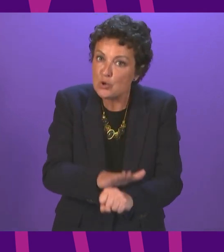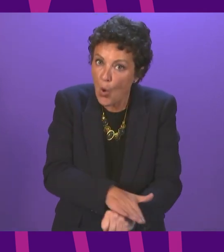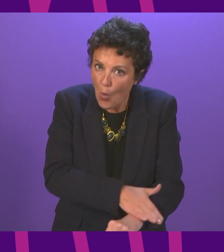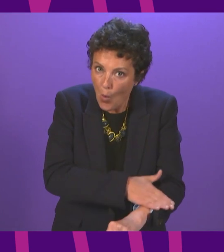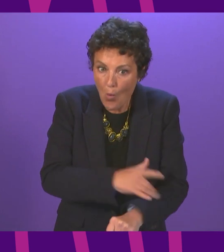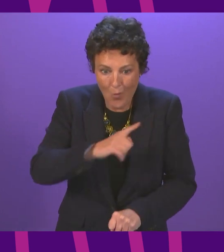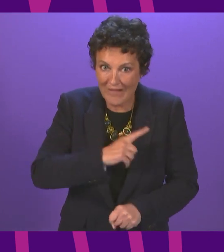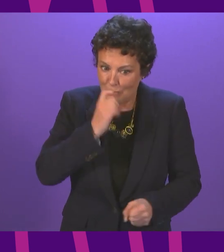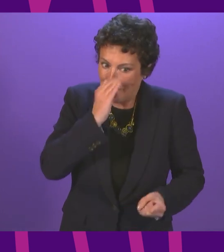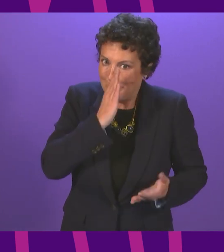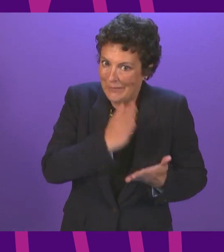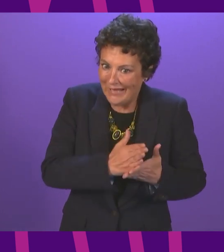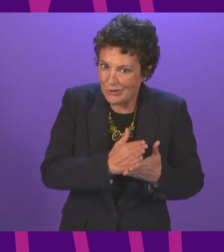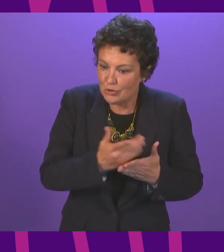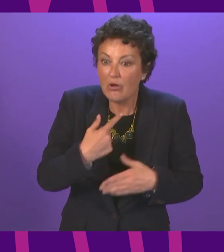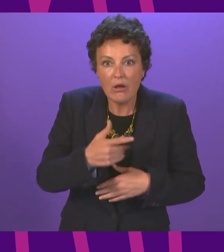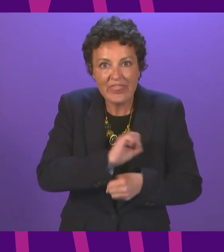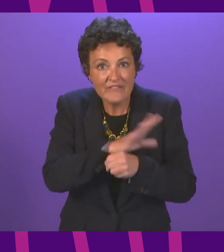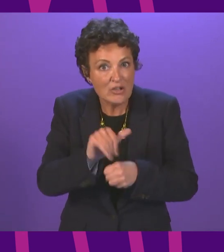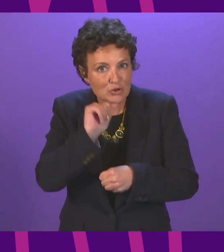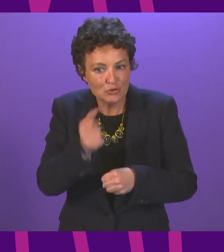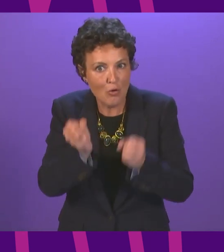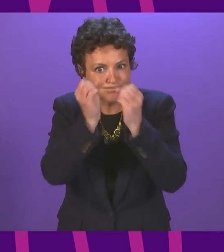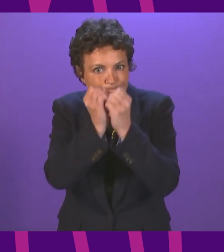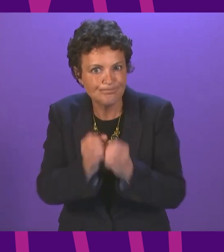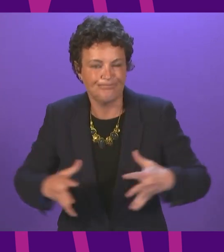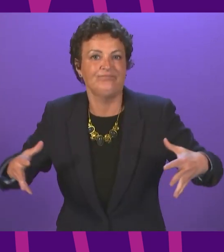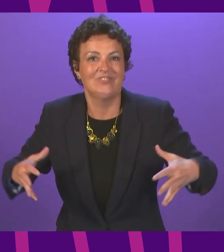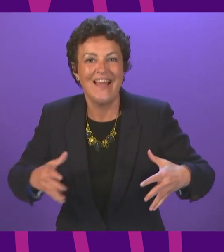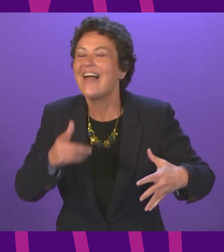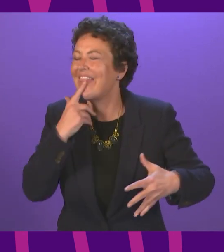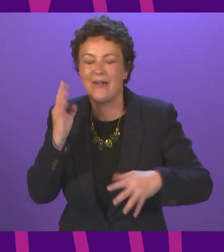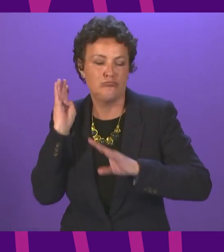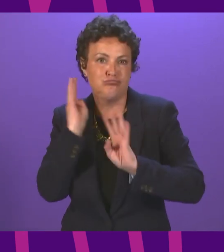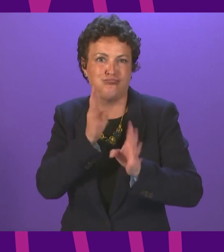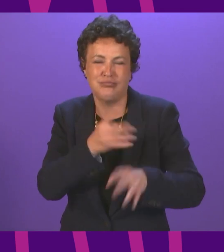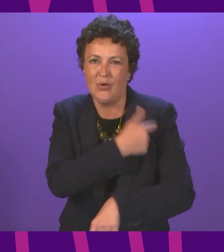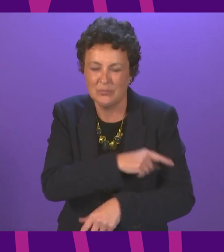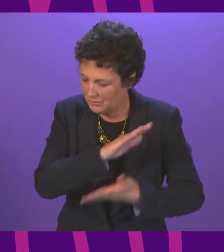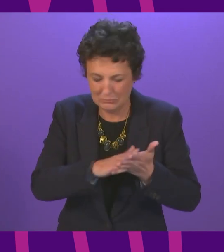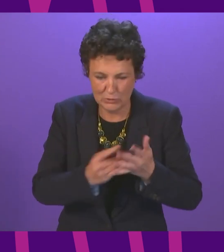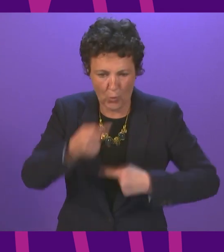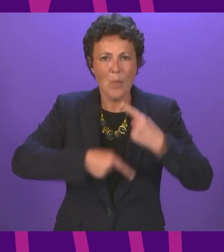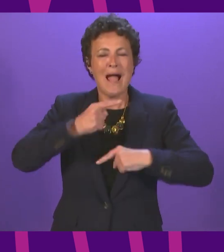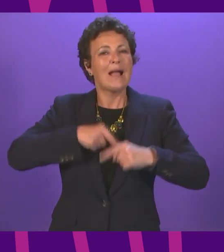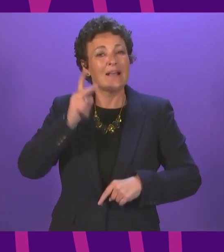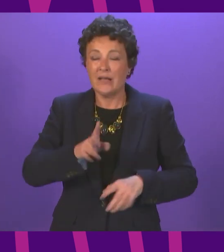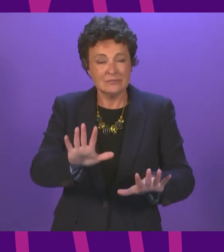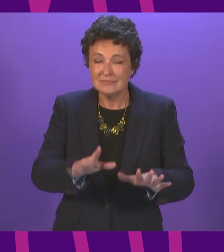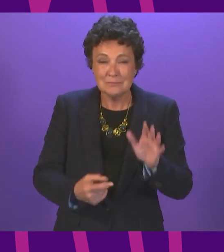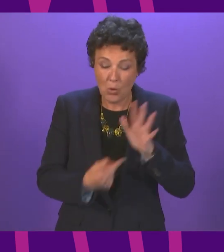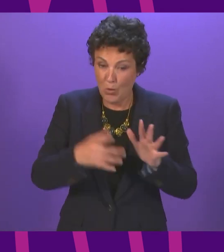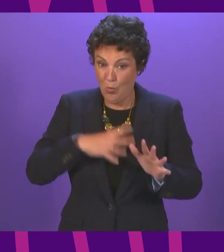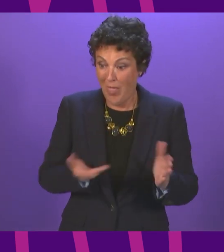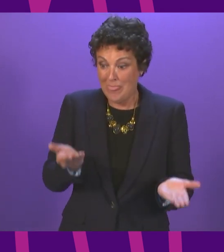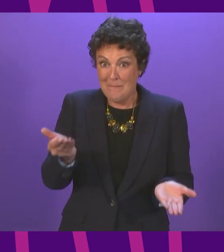that generates more hospital admissions from COVID and sets back the recovery plan. This is all really important stuff, but it is also